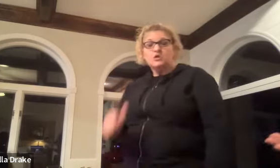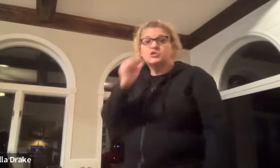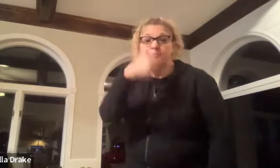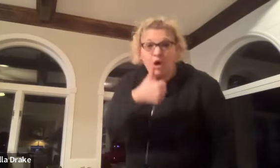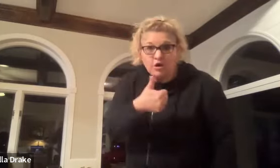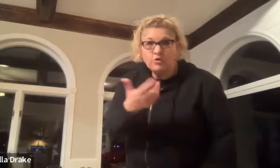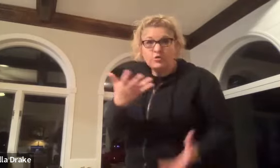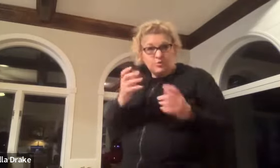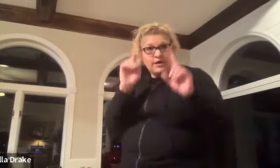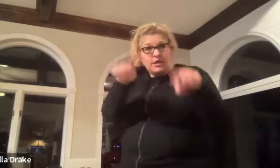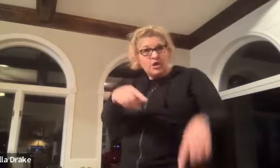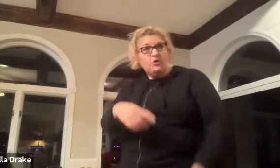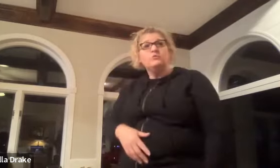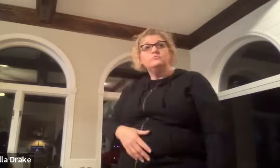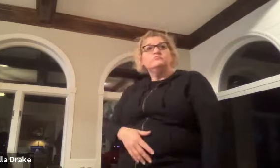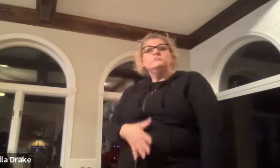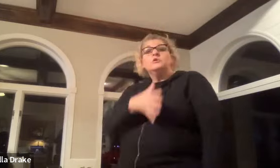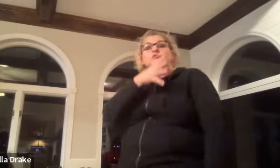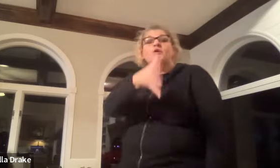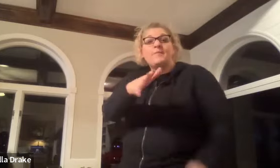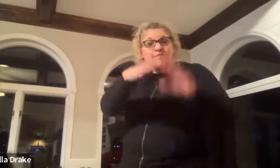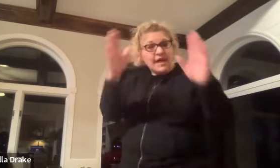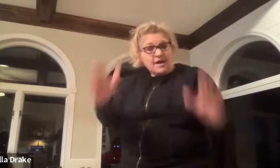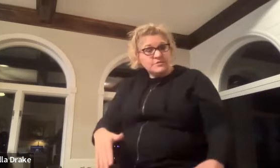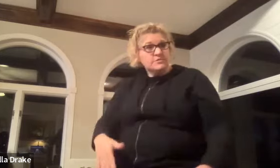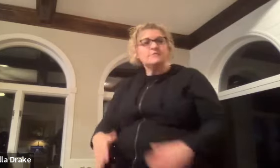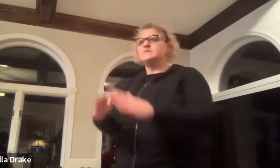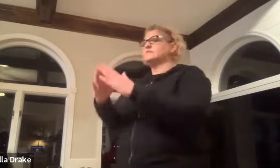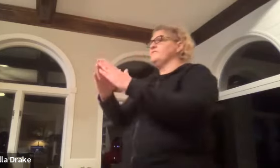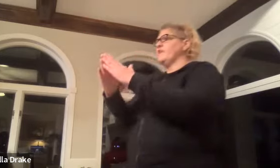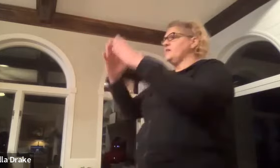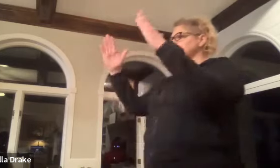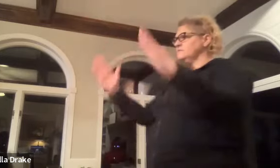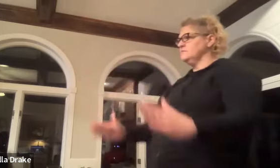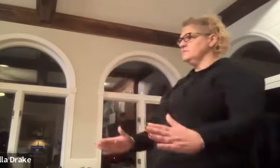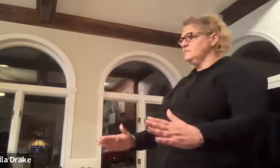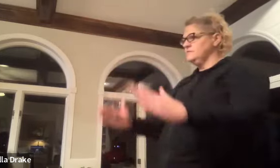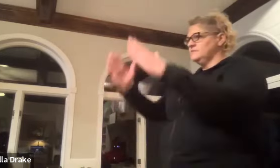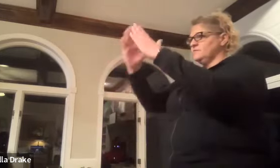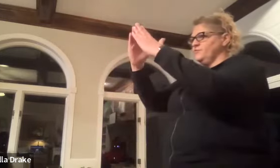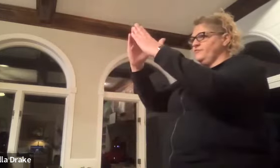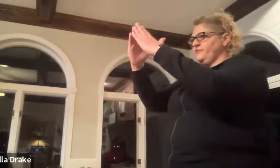tomorrow you want to go grandma's house this is sign for house roof